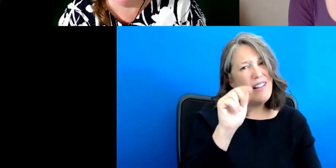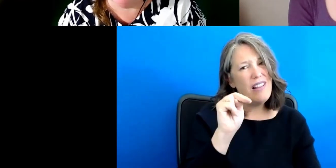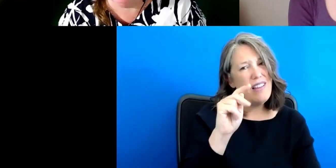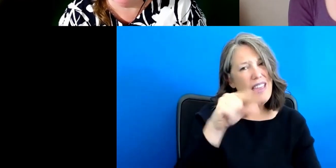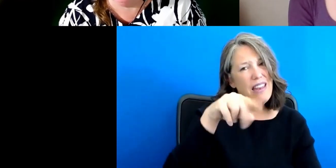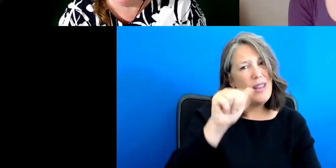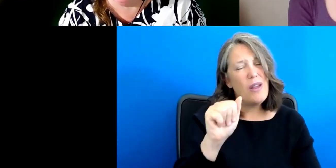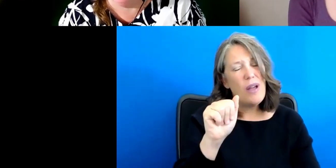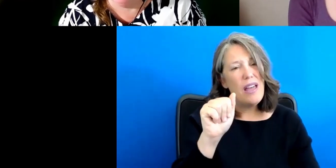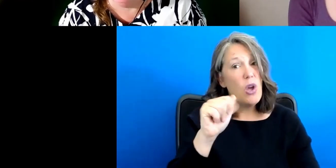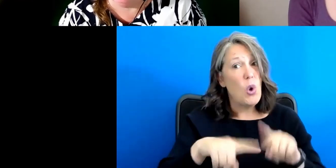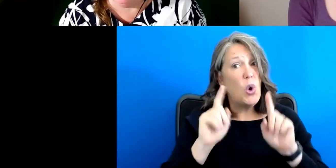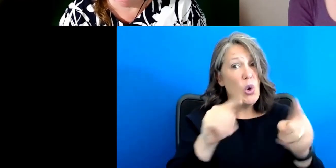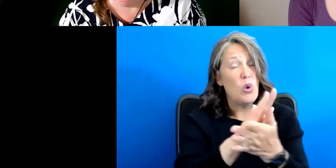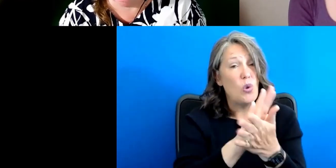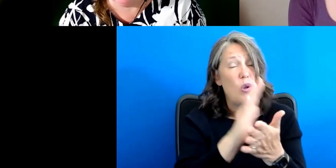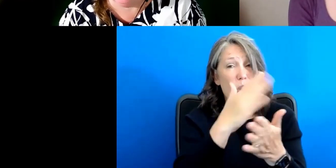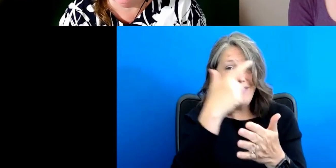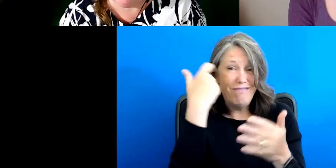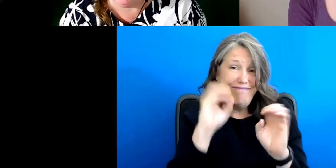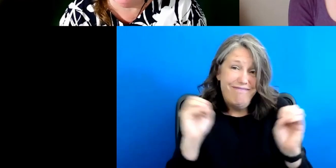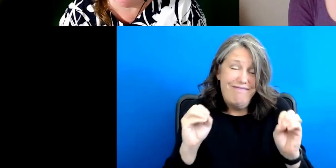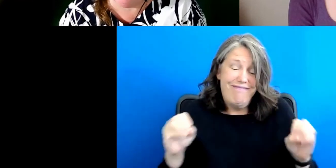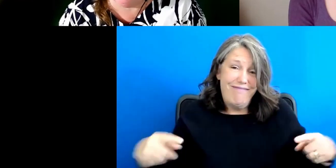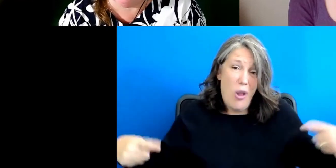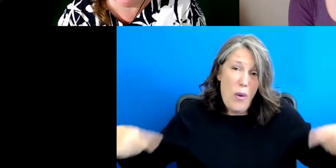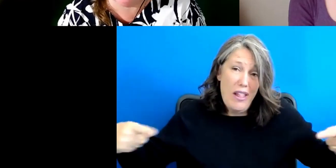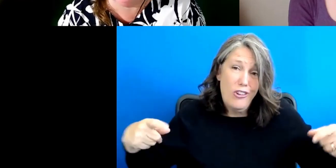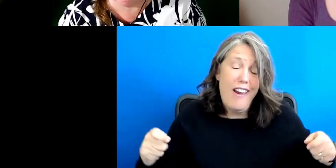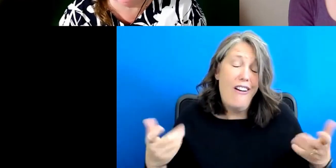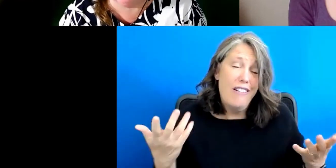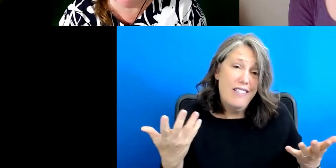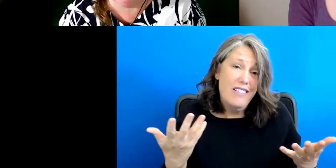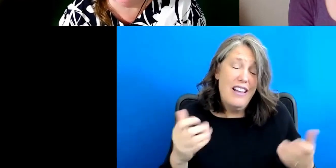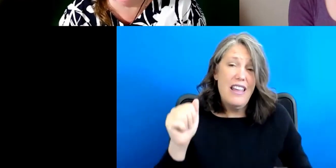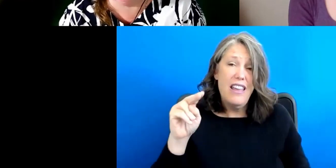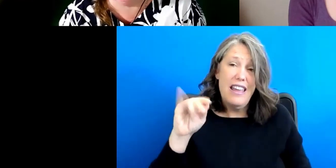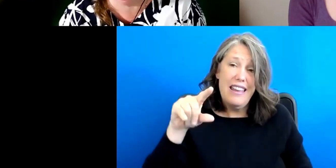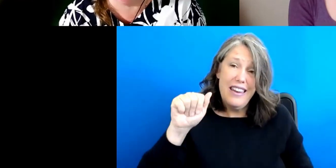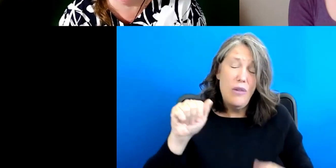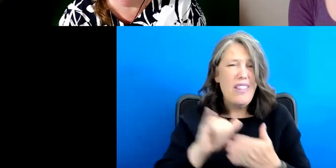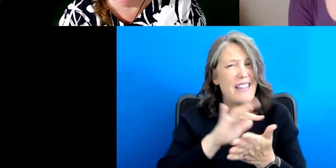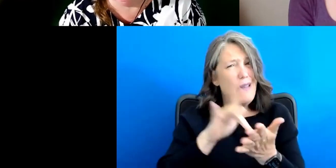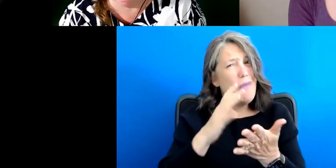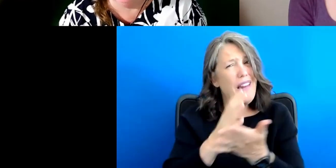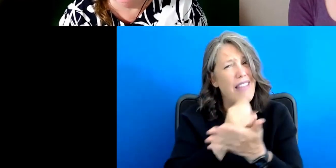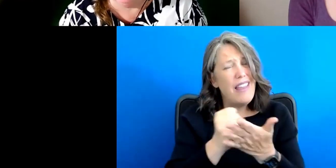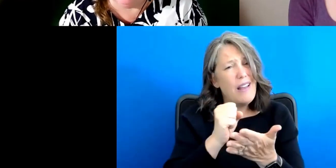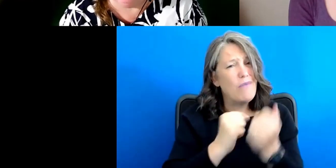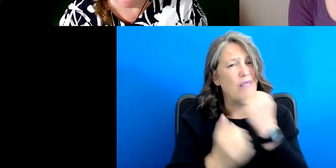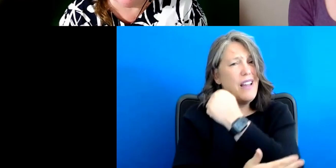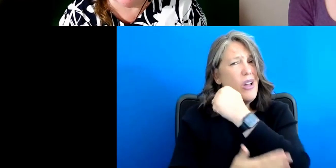because she didn't have a wheelchair. Um, you know, in an Antigua is a middle income country. It's not,